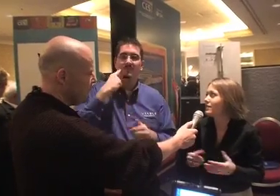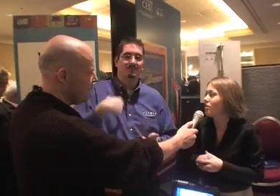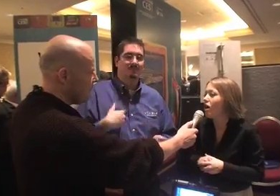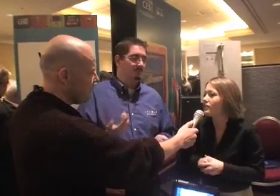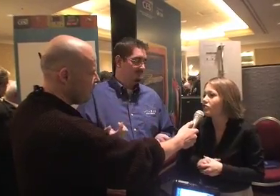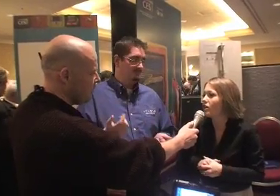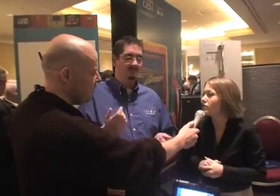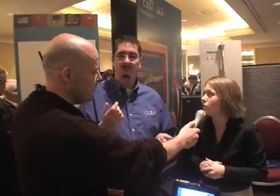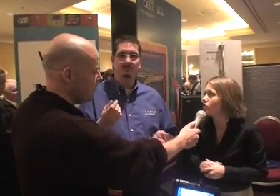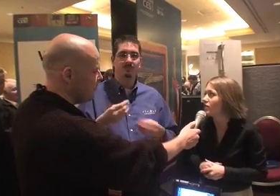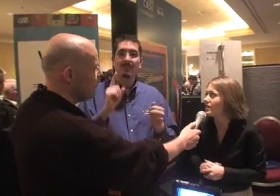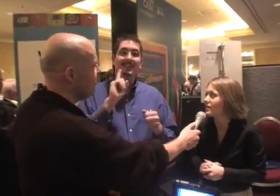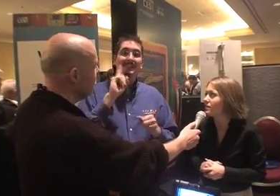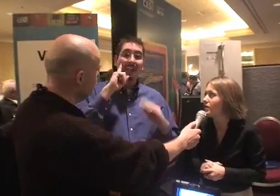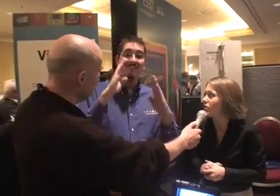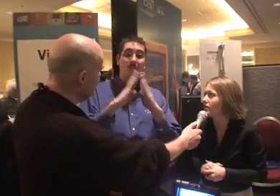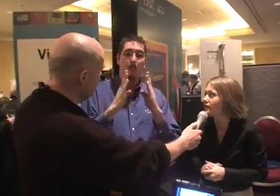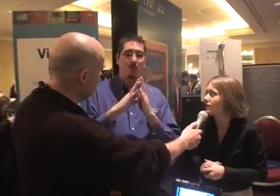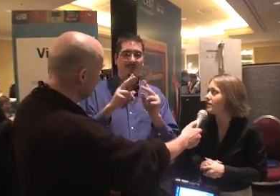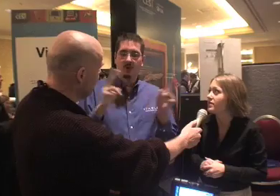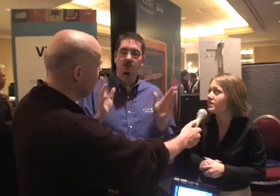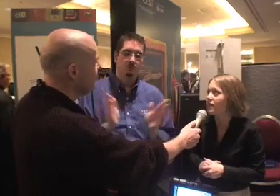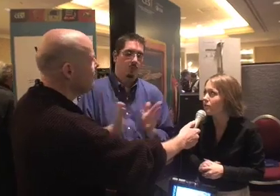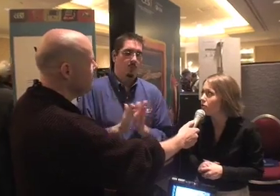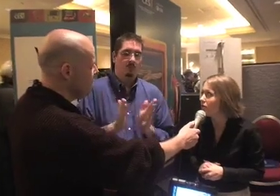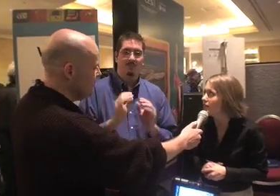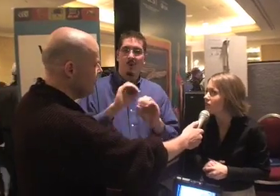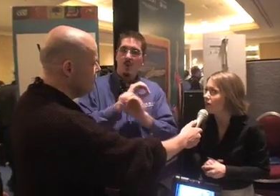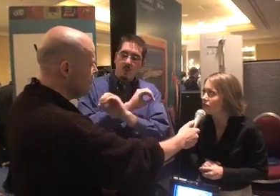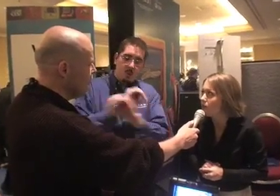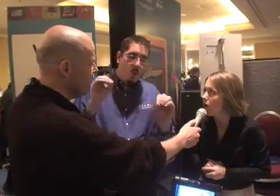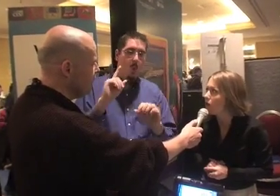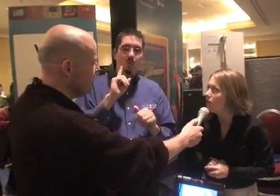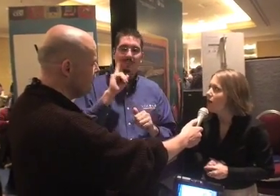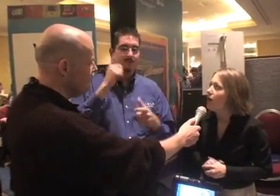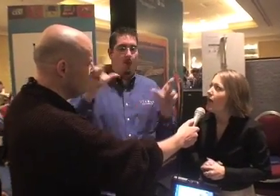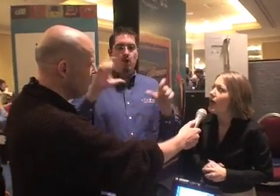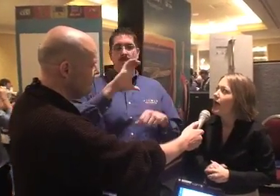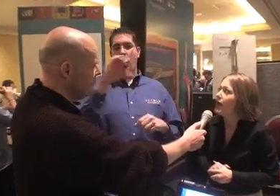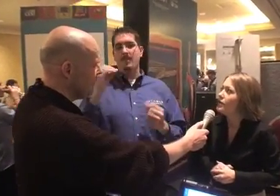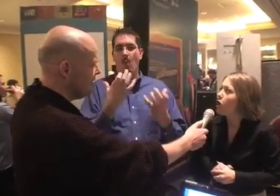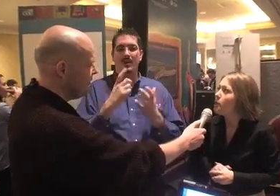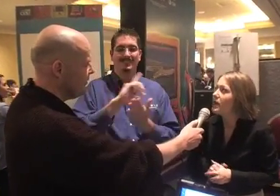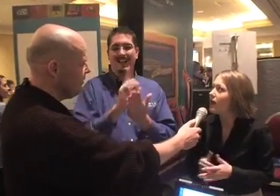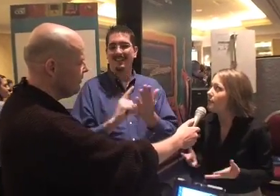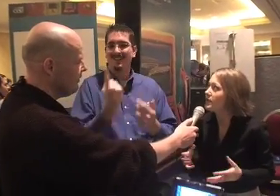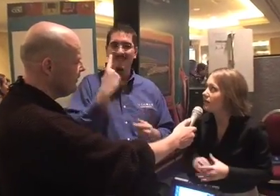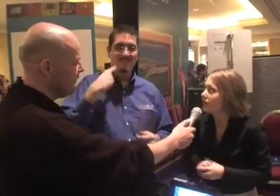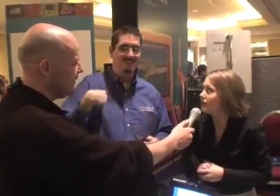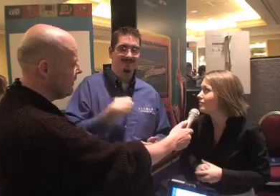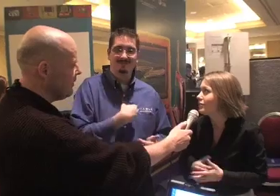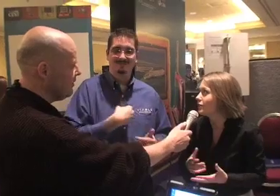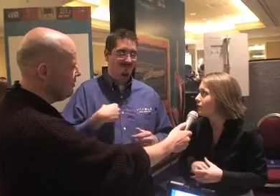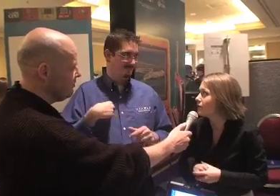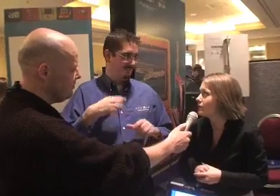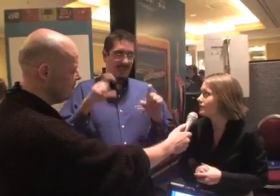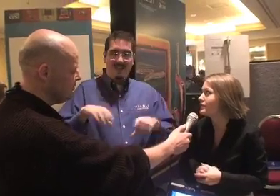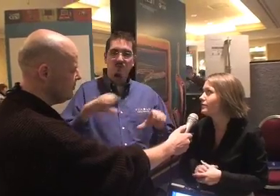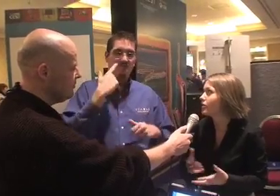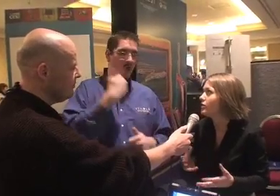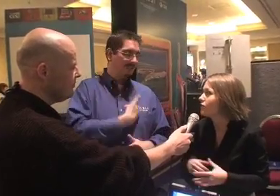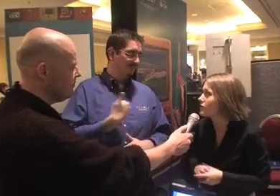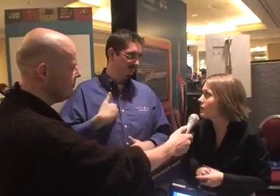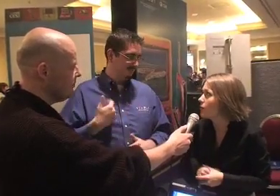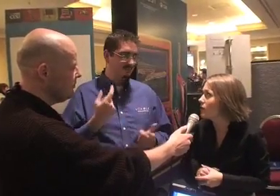It's an off-the-shelf solution that doesn't meet our needs. The deaf community is very small and no big company like, you know,